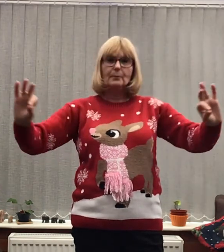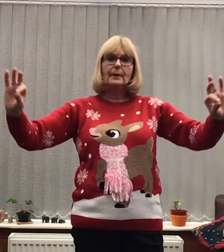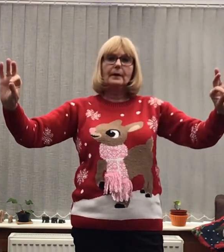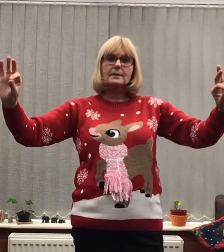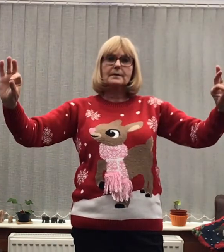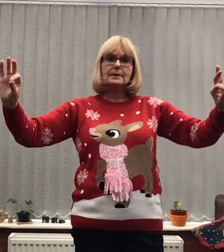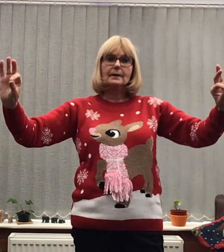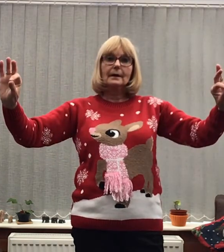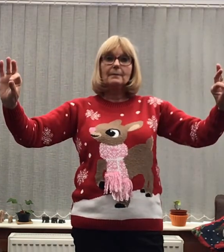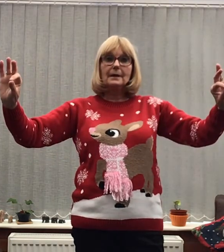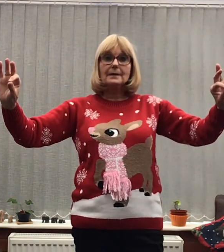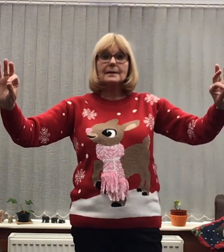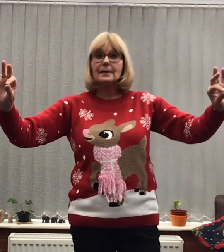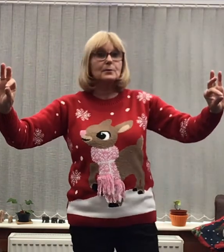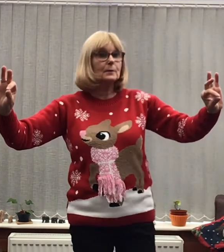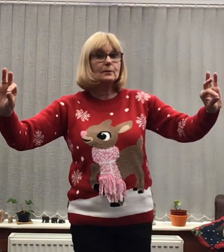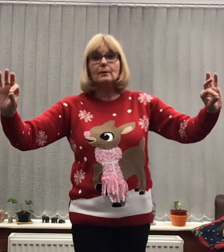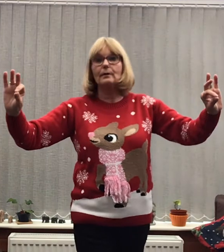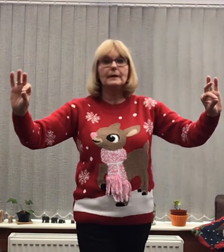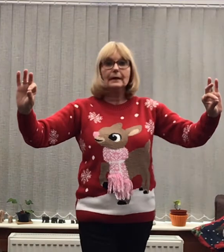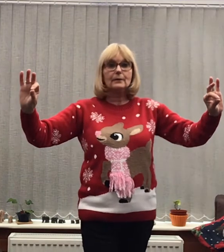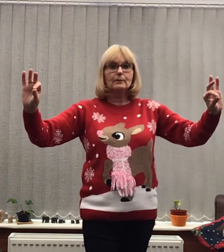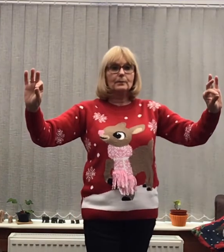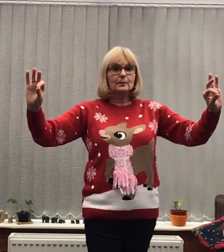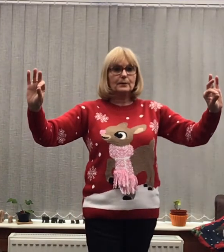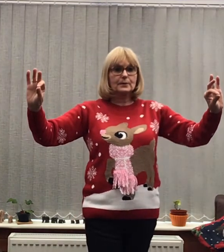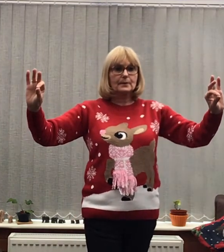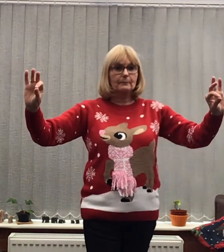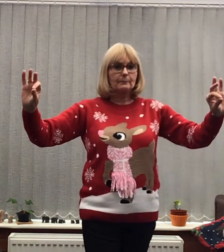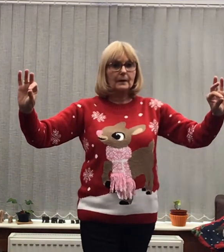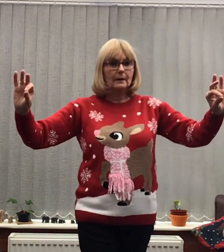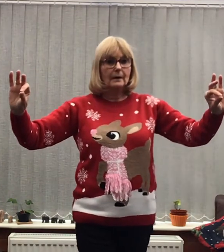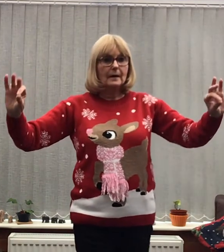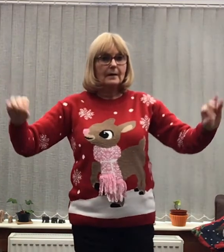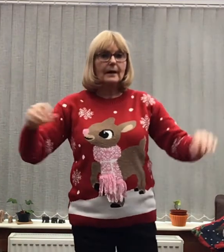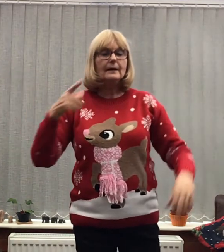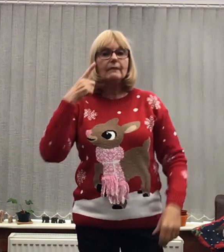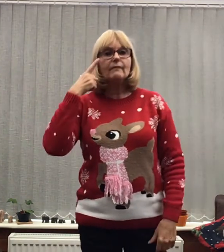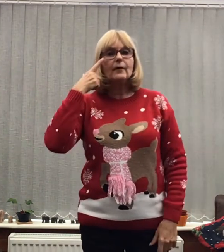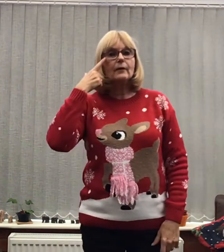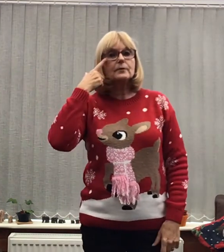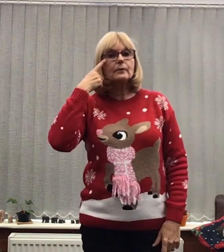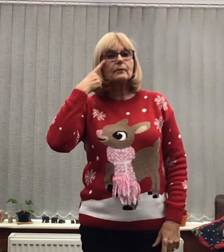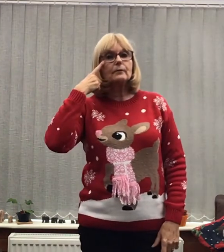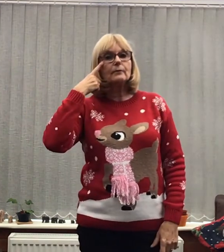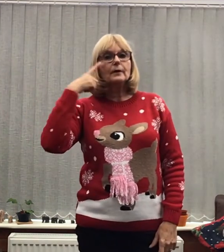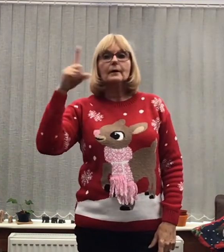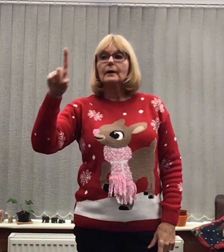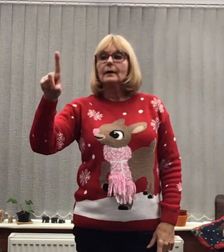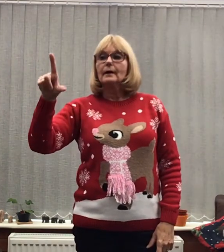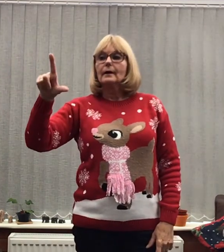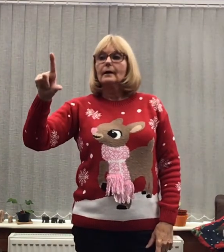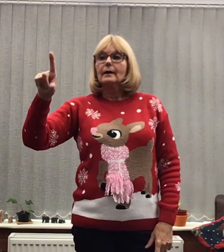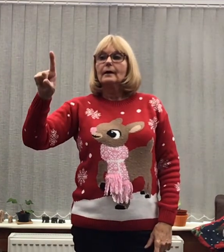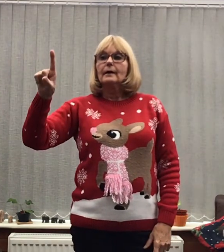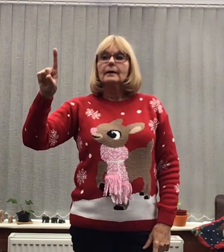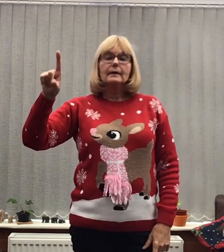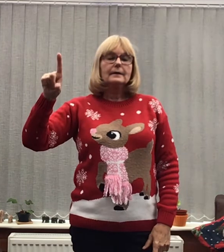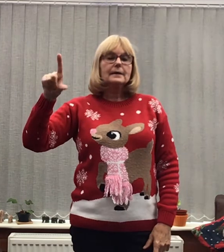peace It makes sense We do not need all the words Then they found So go Your index